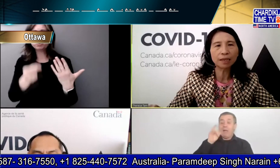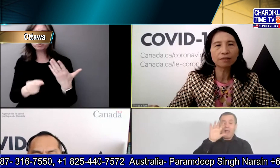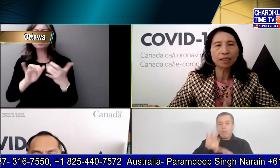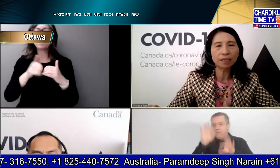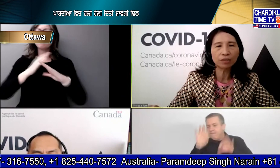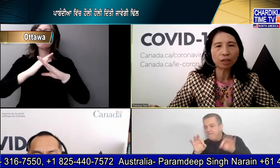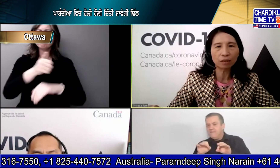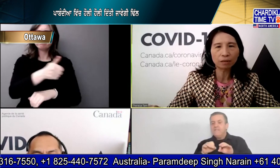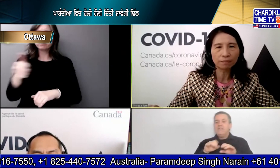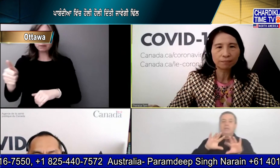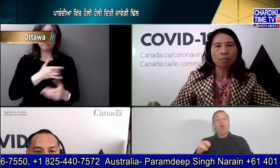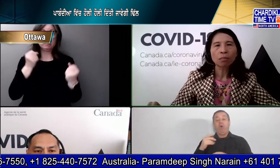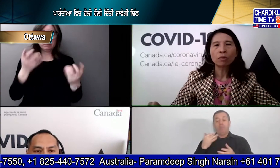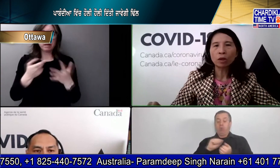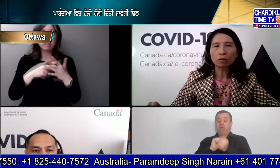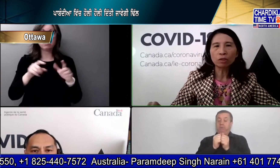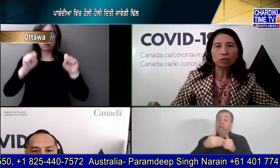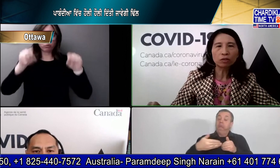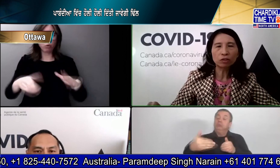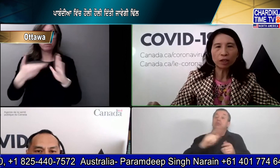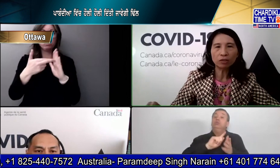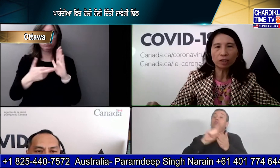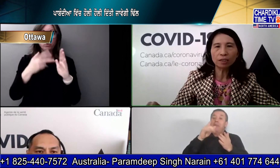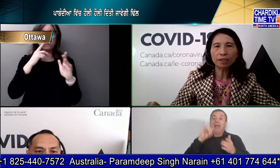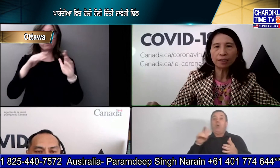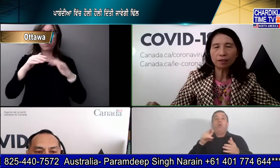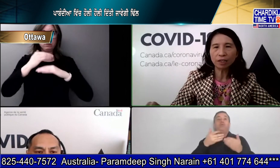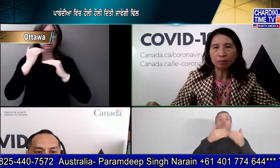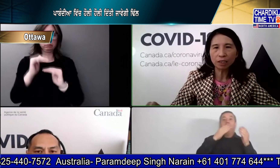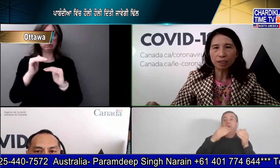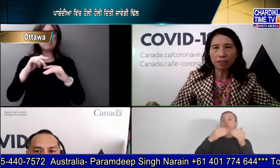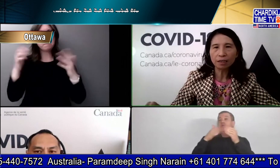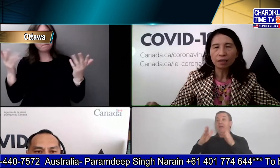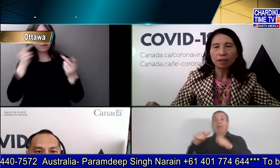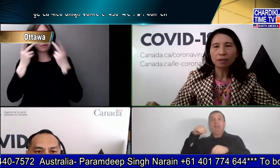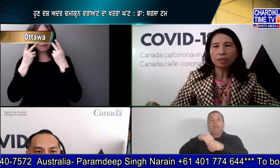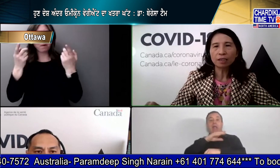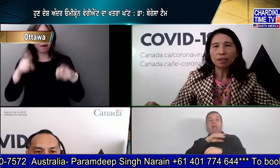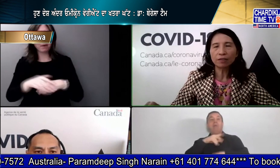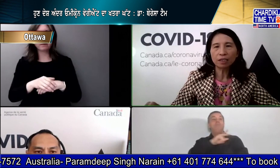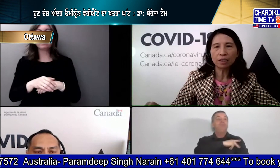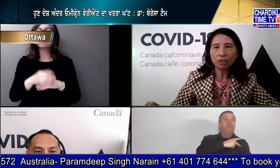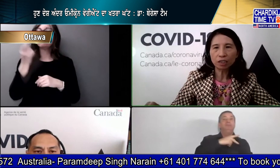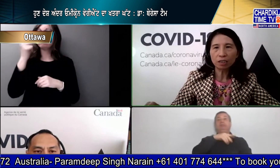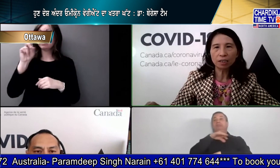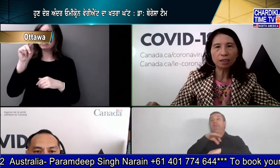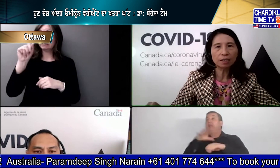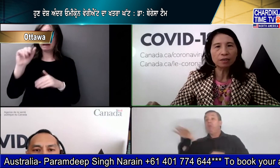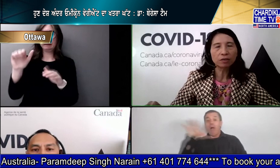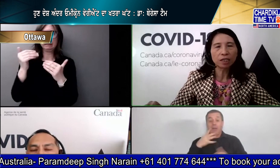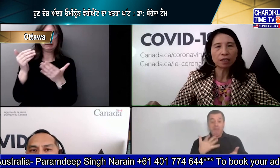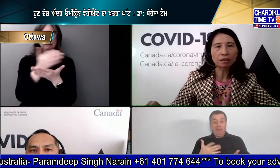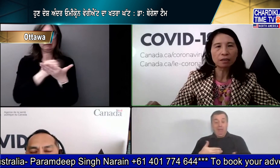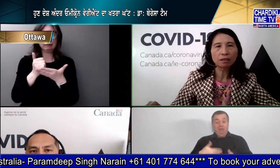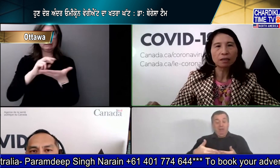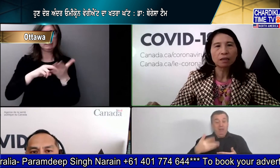ourselves and each other note due to changes in data availability there is significant uncertainty in